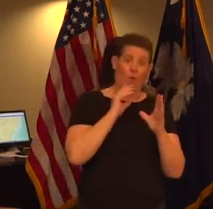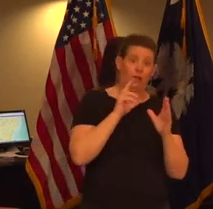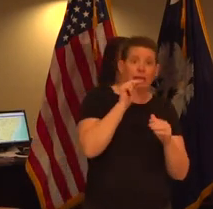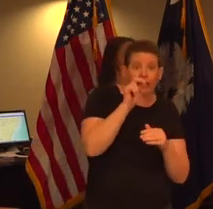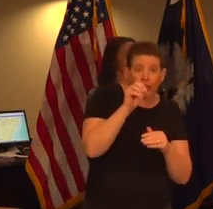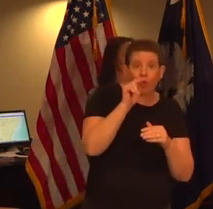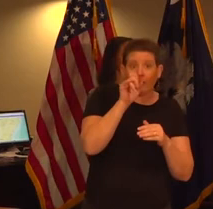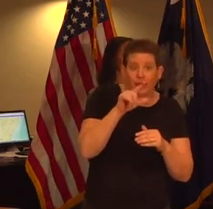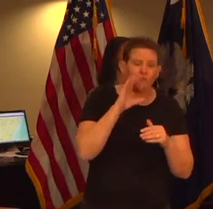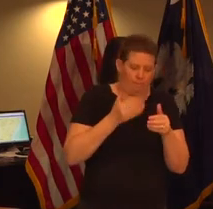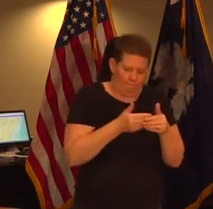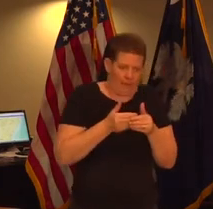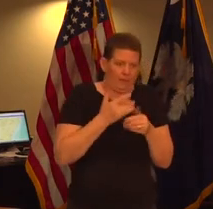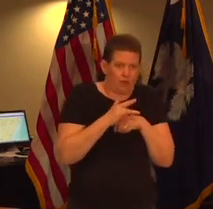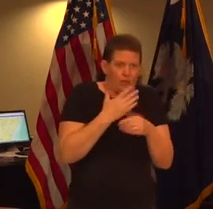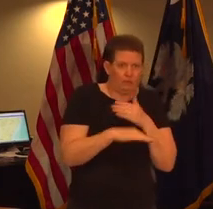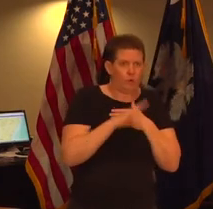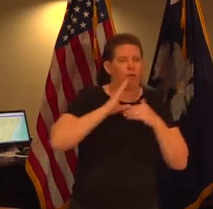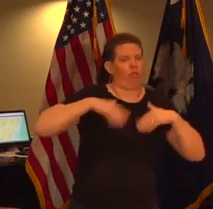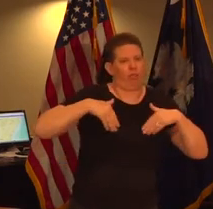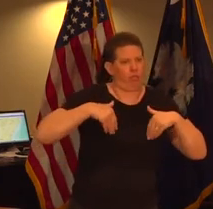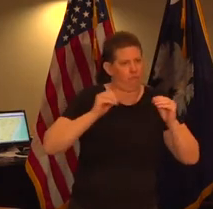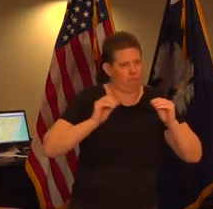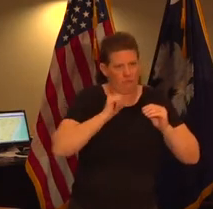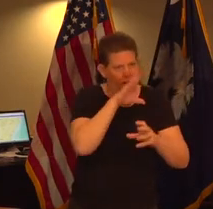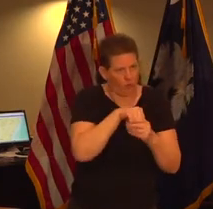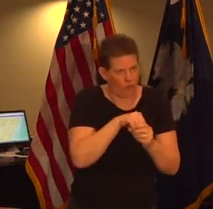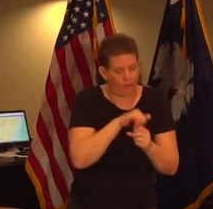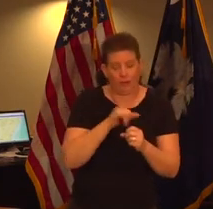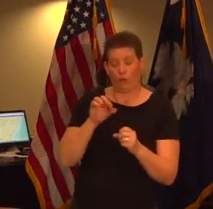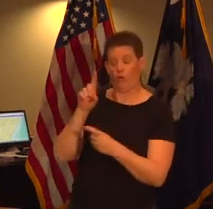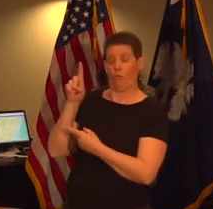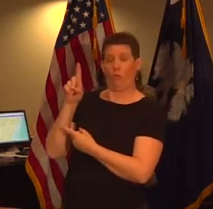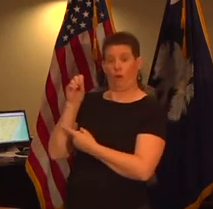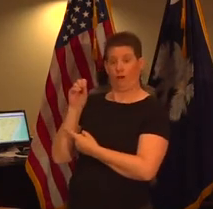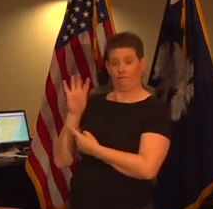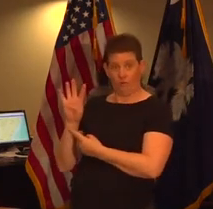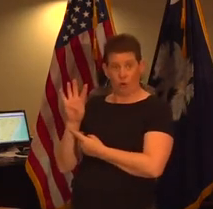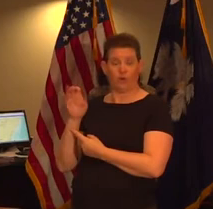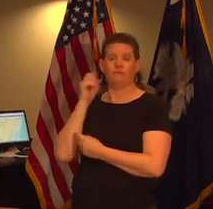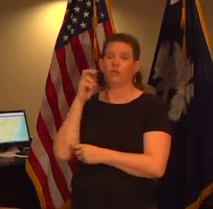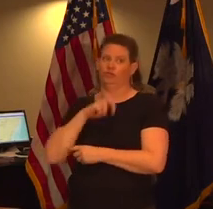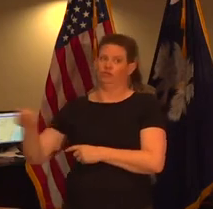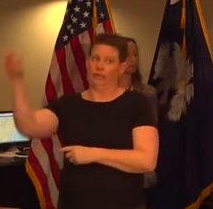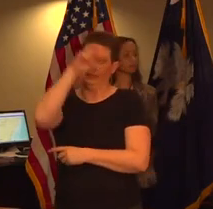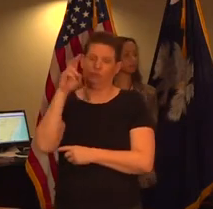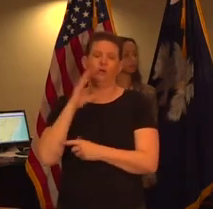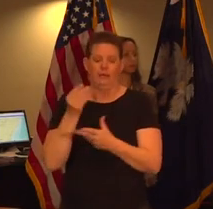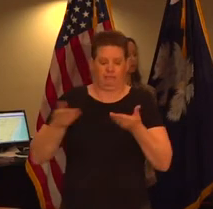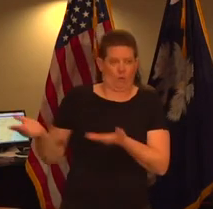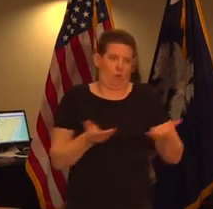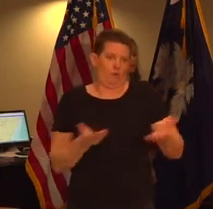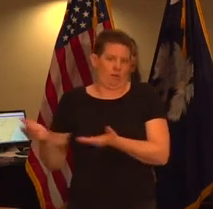for neonatal purposes only and it also does not count 104 for transport or portable ones